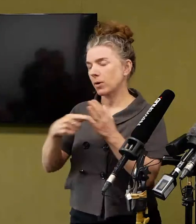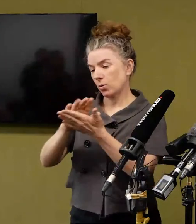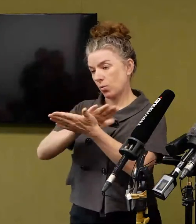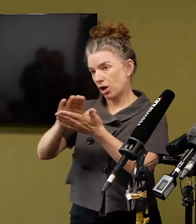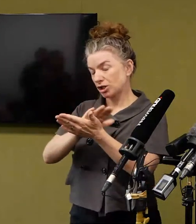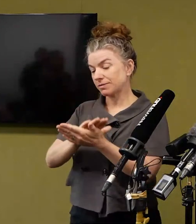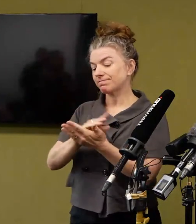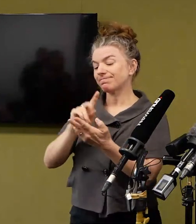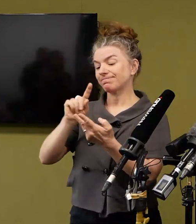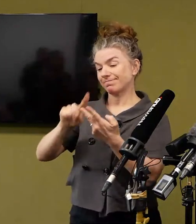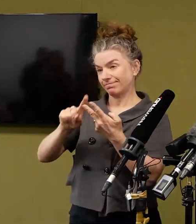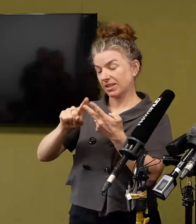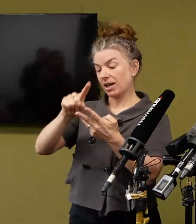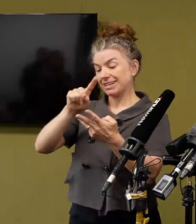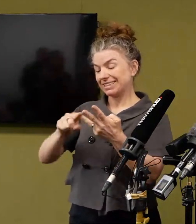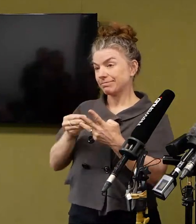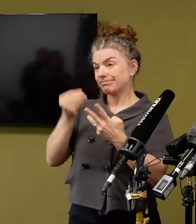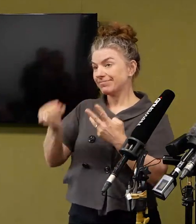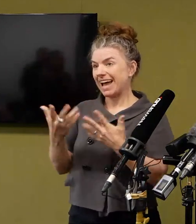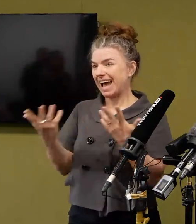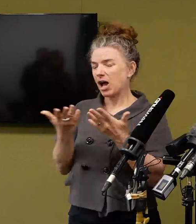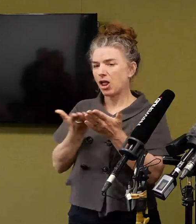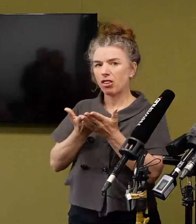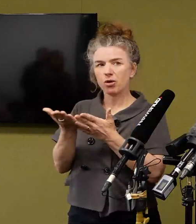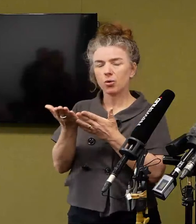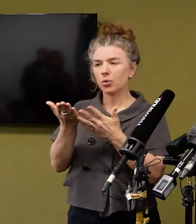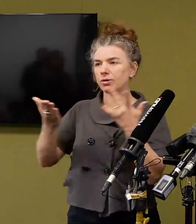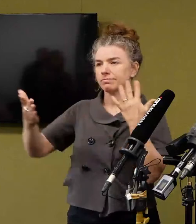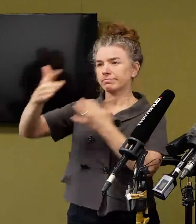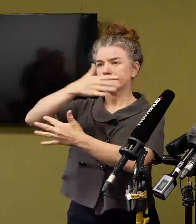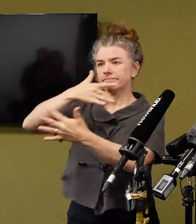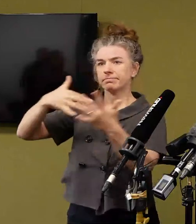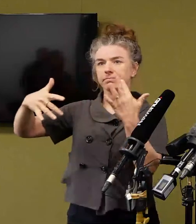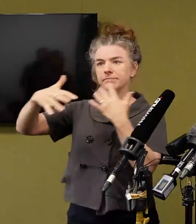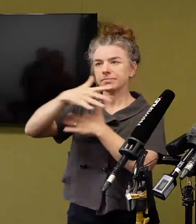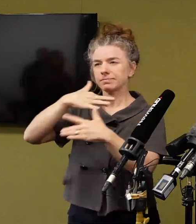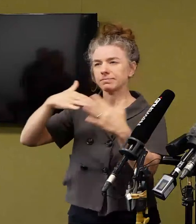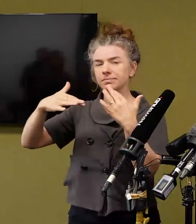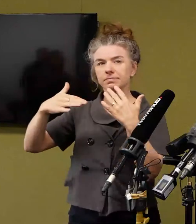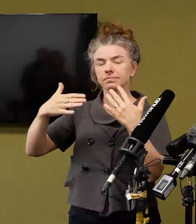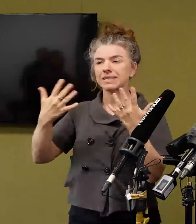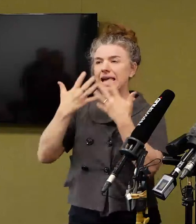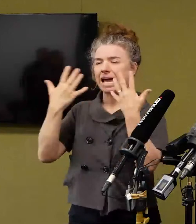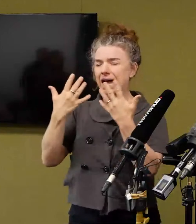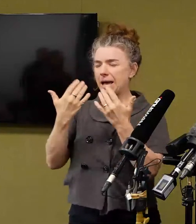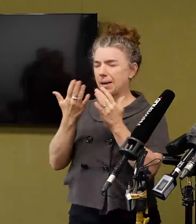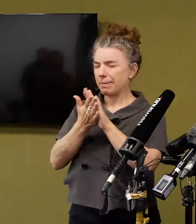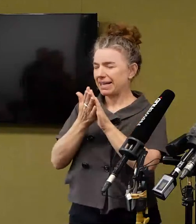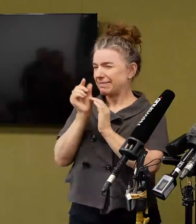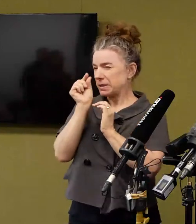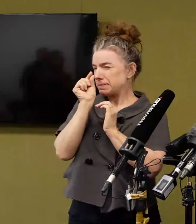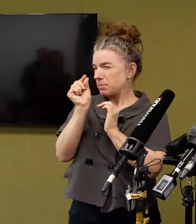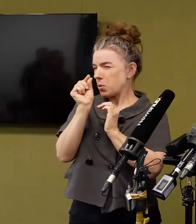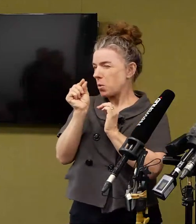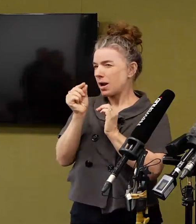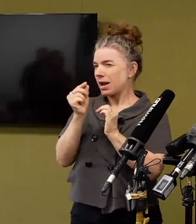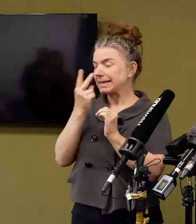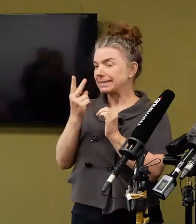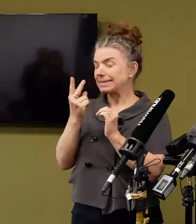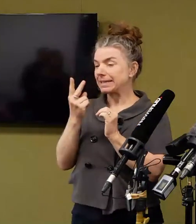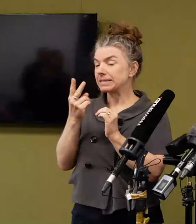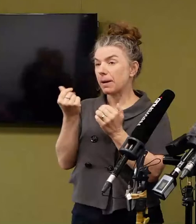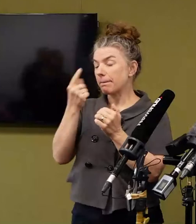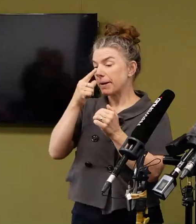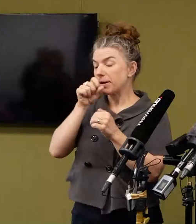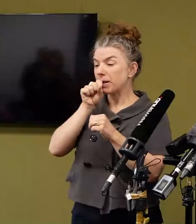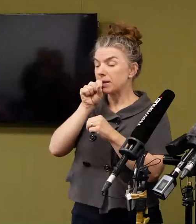And the third way of transmission is through this aerosol. And that is when there are much finer particles that a person might sneeze or cough out or